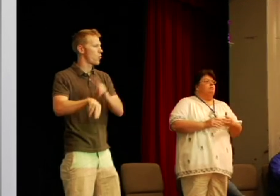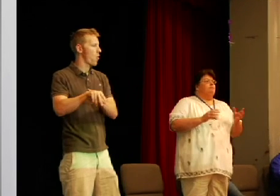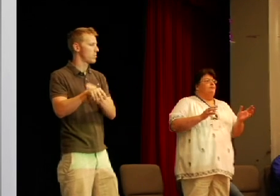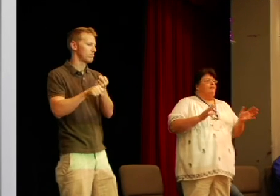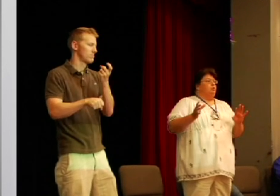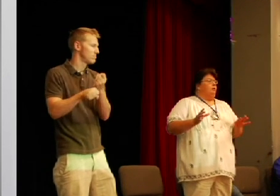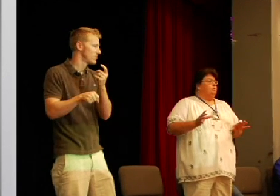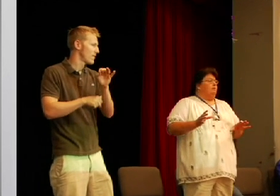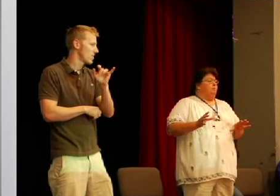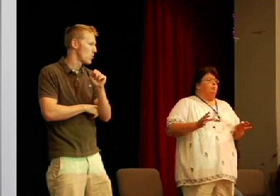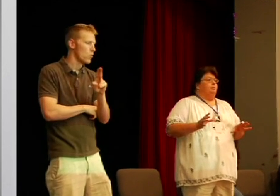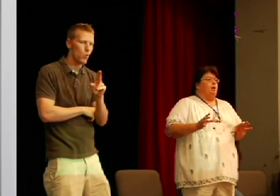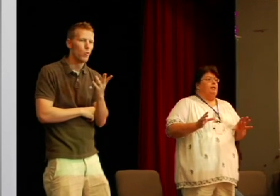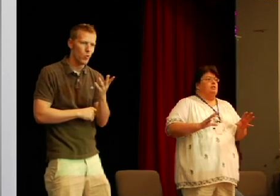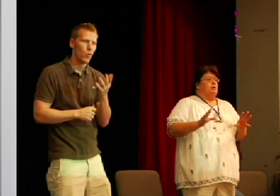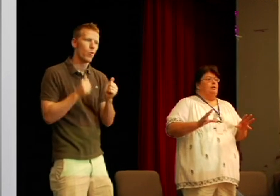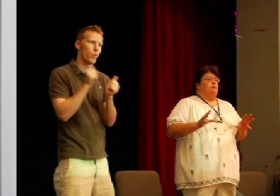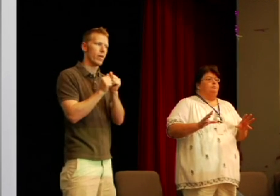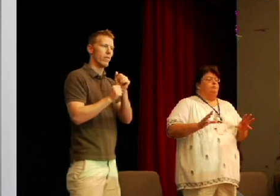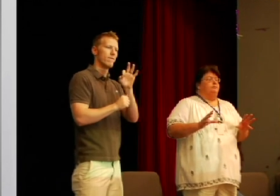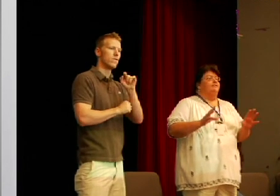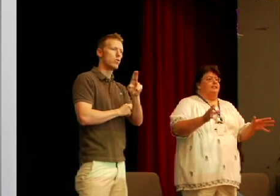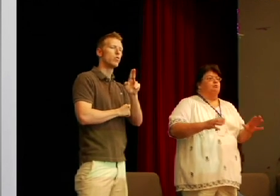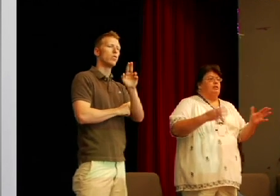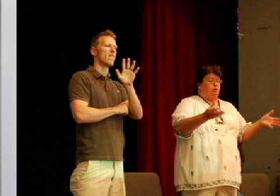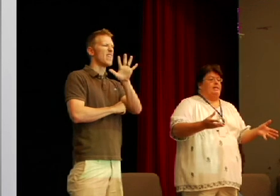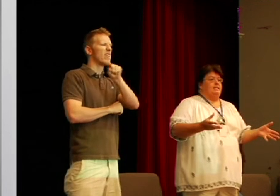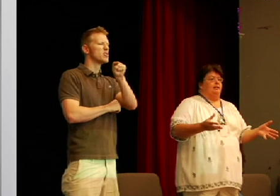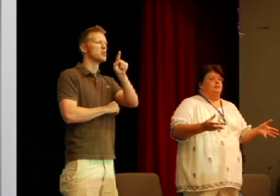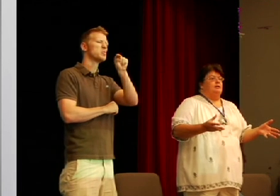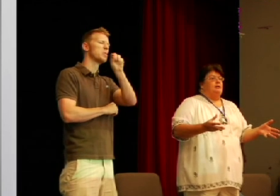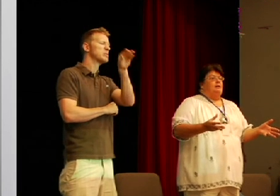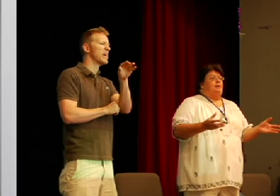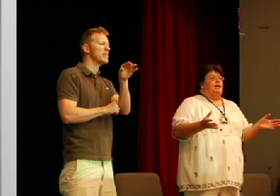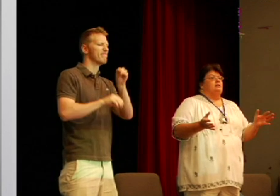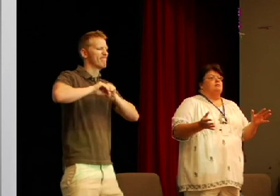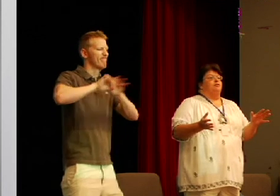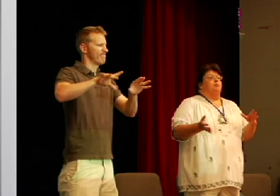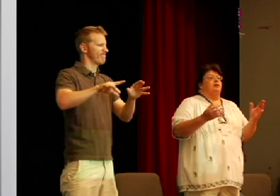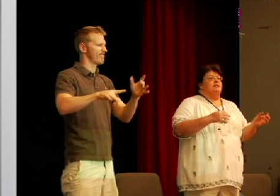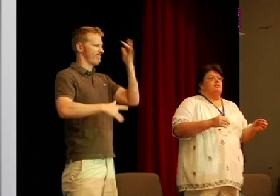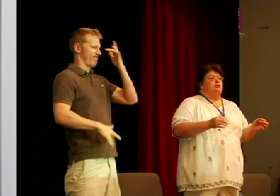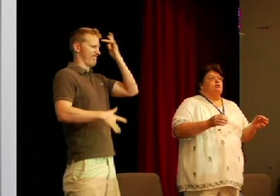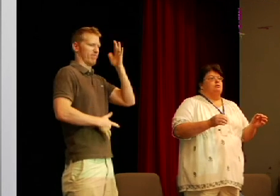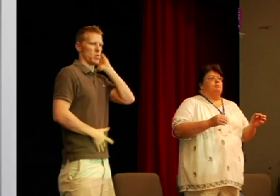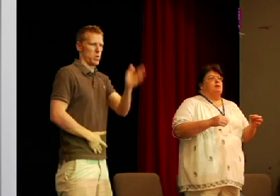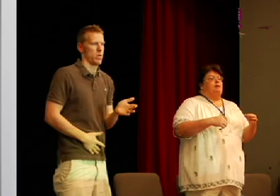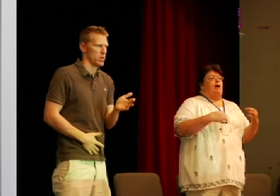five to twenty percent of the public is affected well they will get sick because from previous years some people